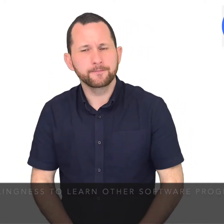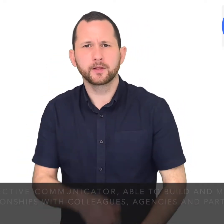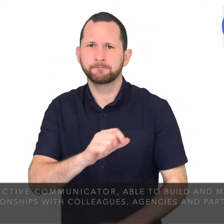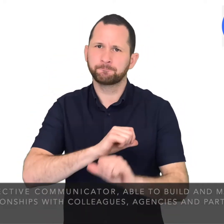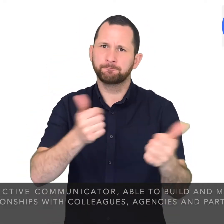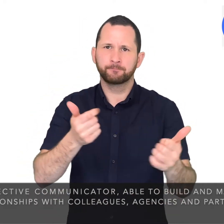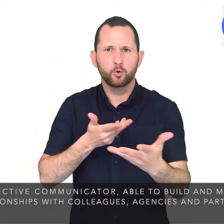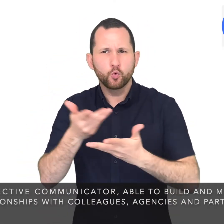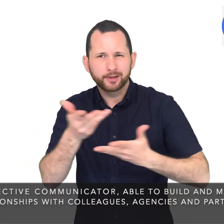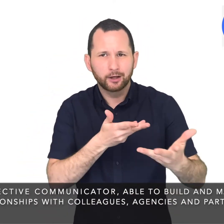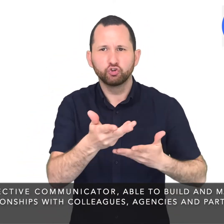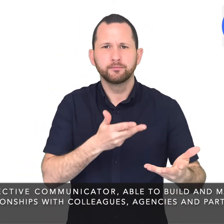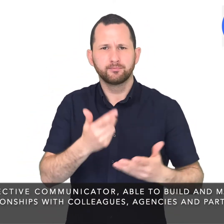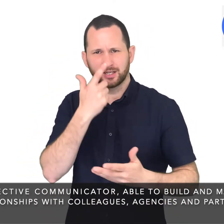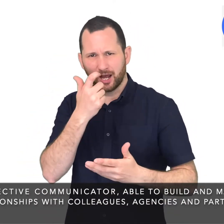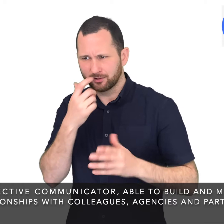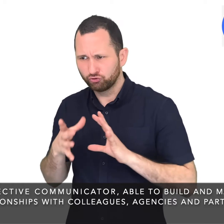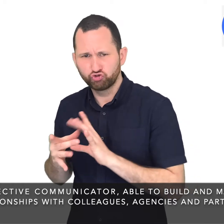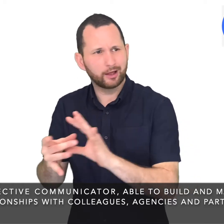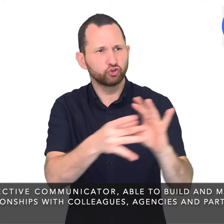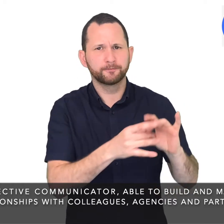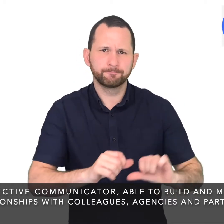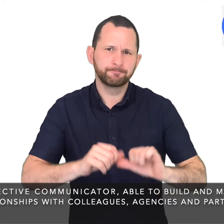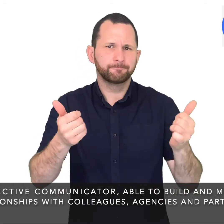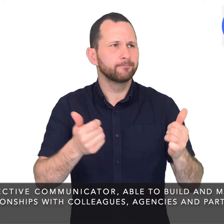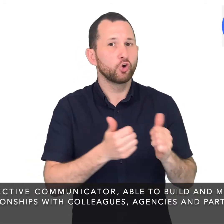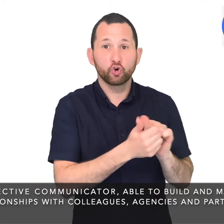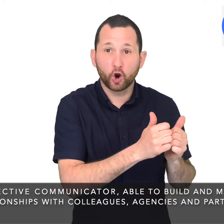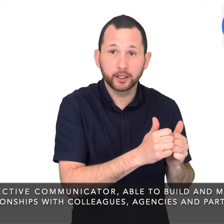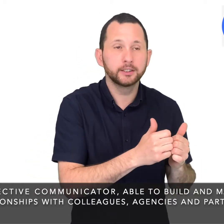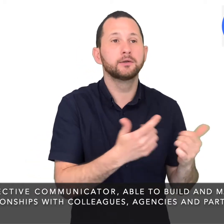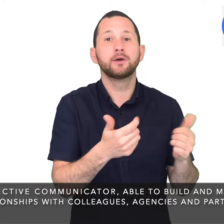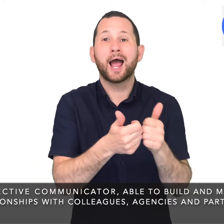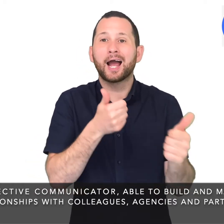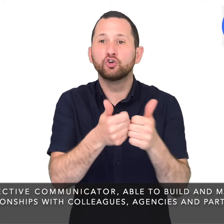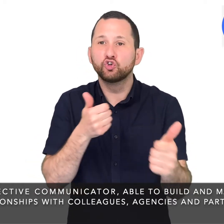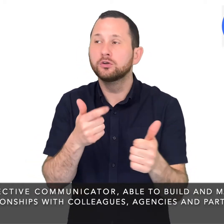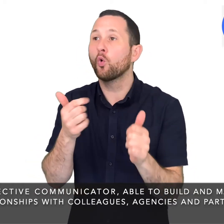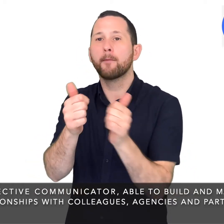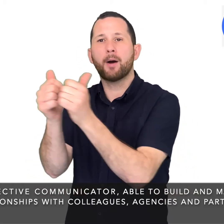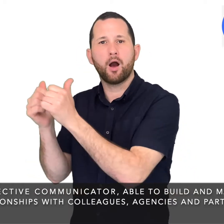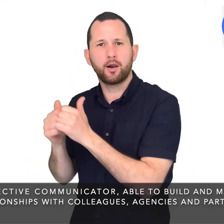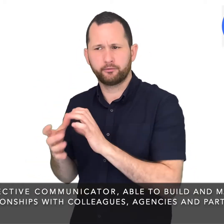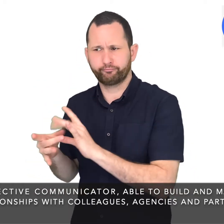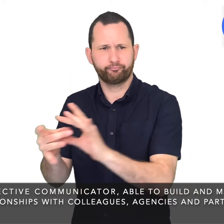An effective communicator, able to build and maintain relationships with colleagues, agencies and partners.